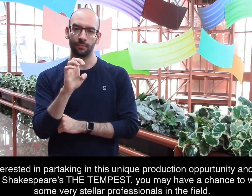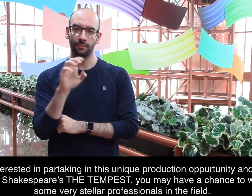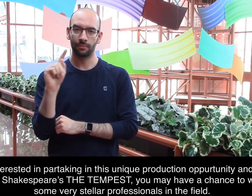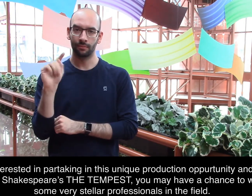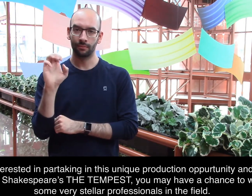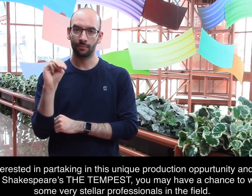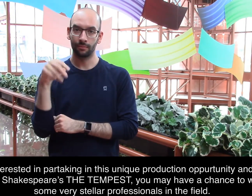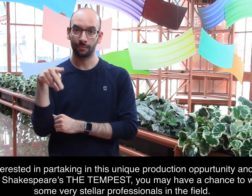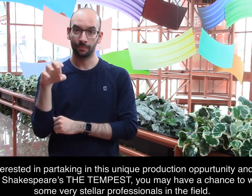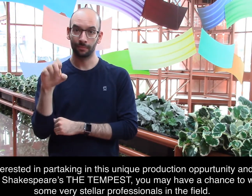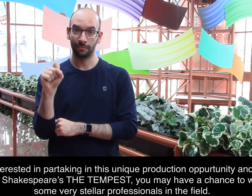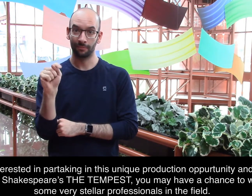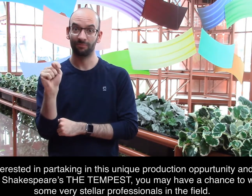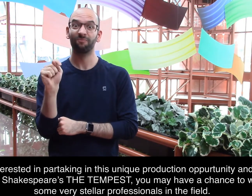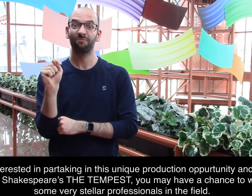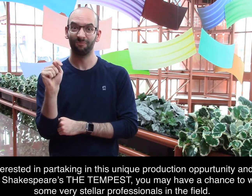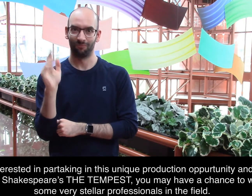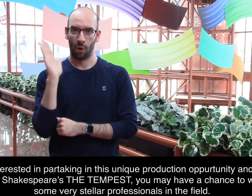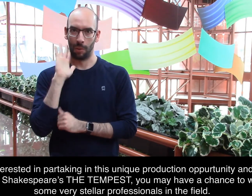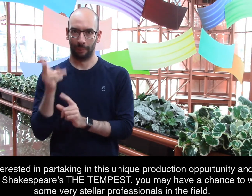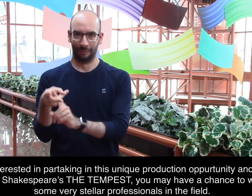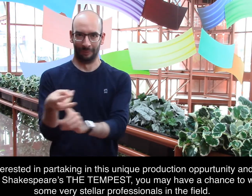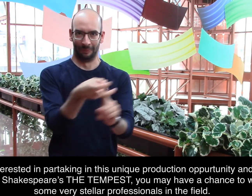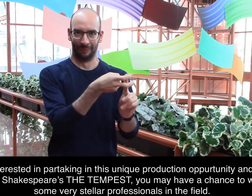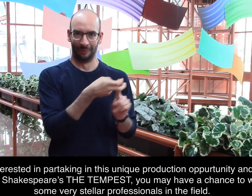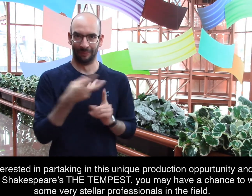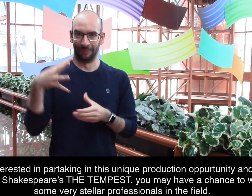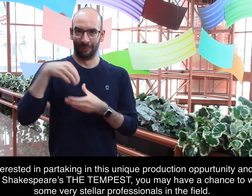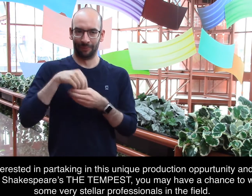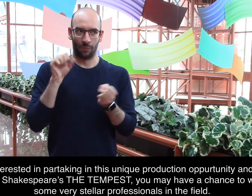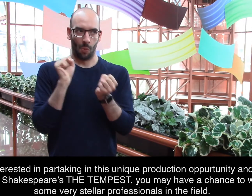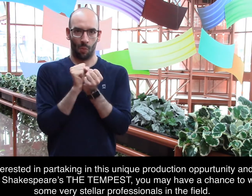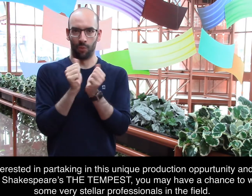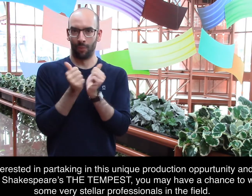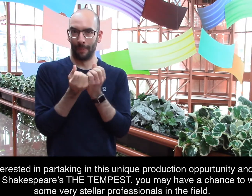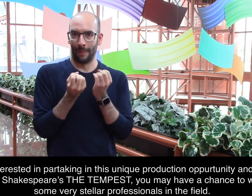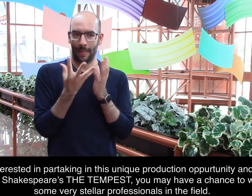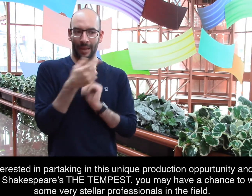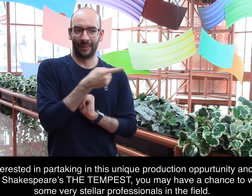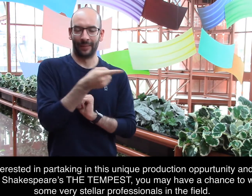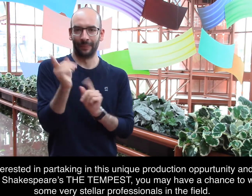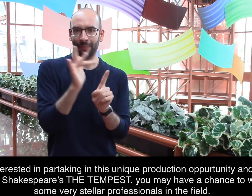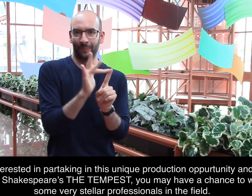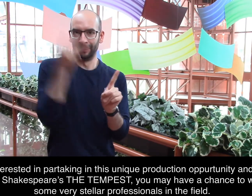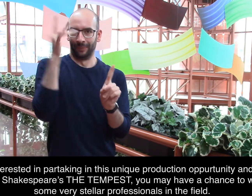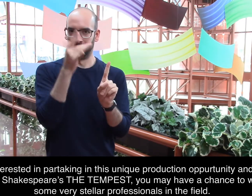The Tempest, you may have a chance to work with some very stellar professionals in the field.